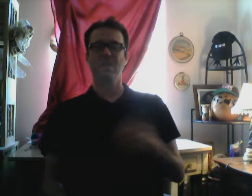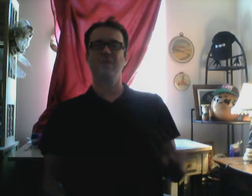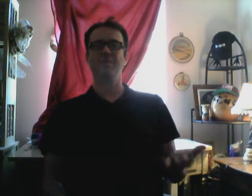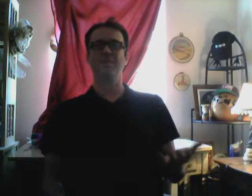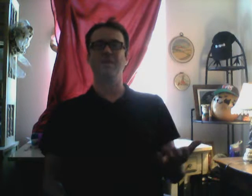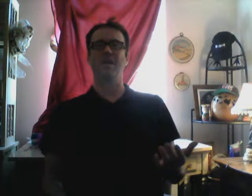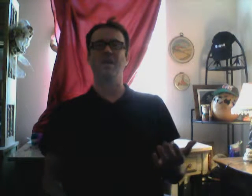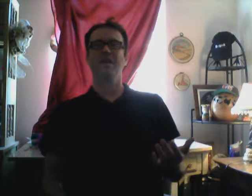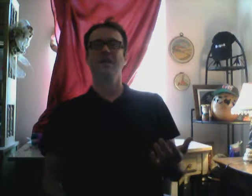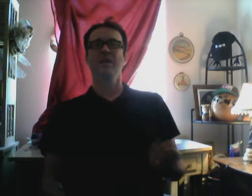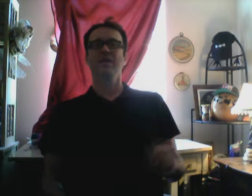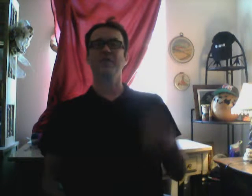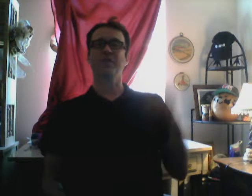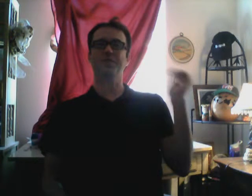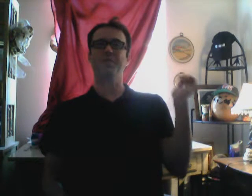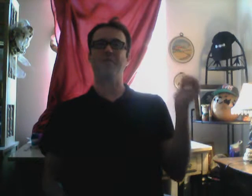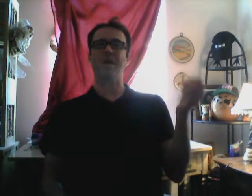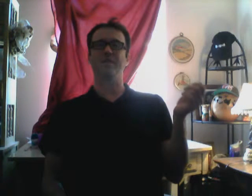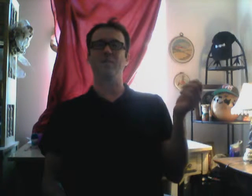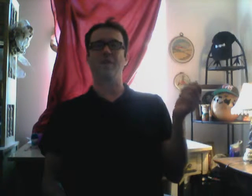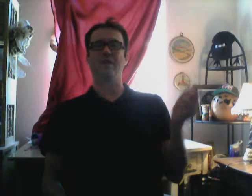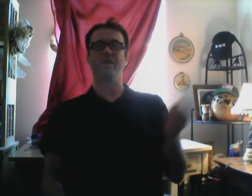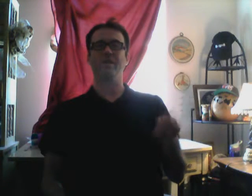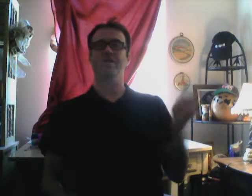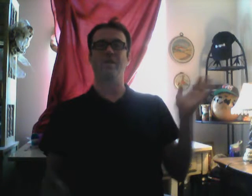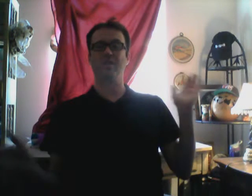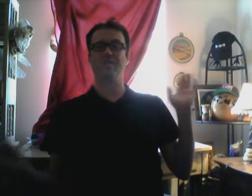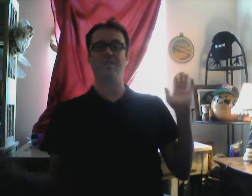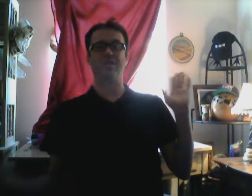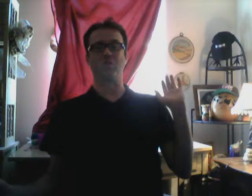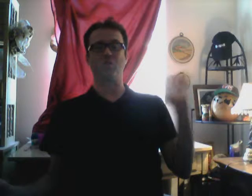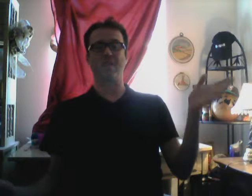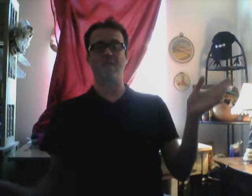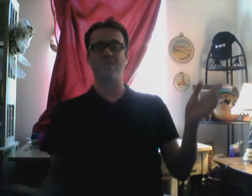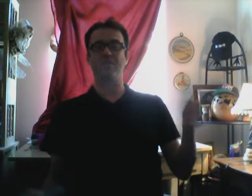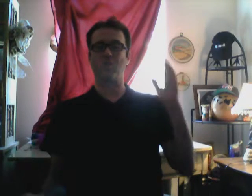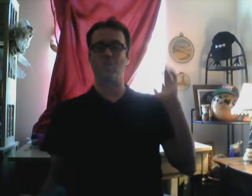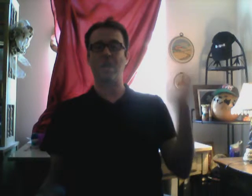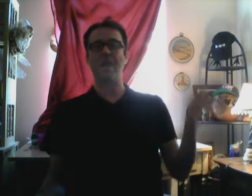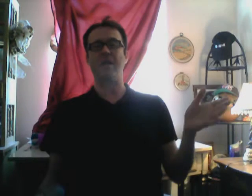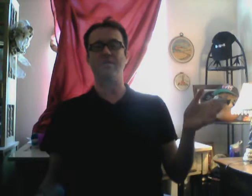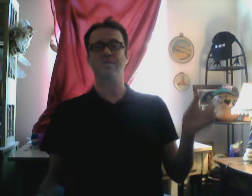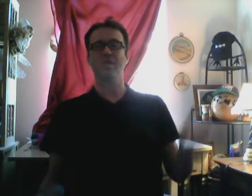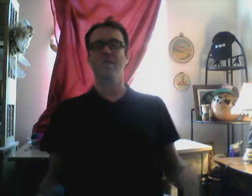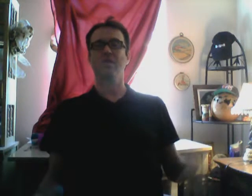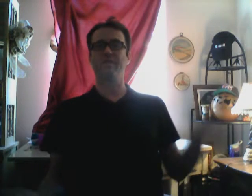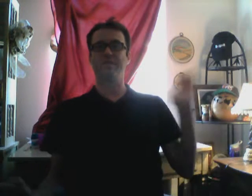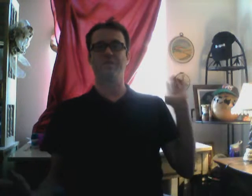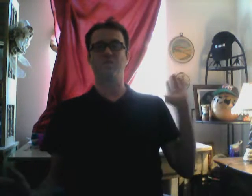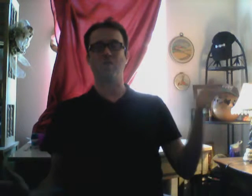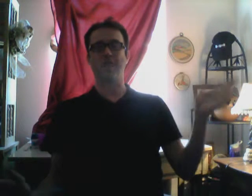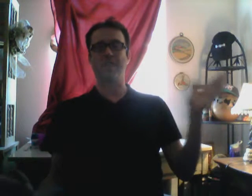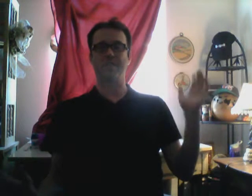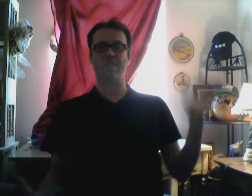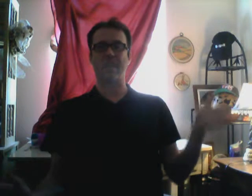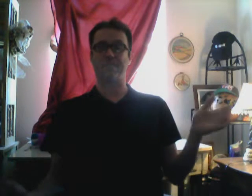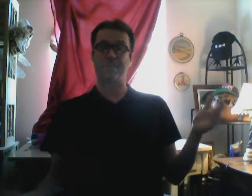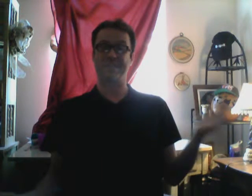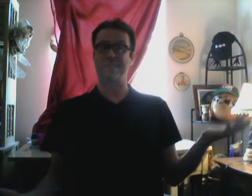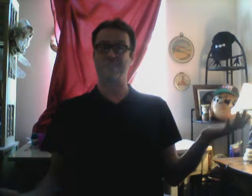It would be like, you stole somebody's wallet, you started living this grand, you stole their house, you're living this grand life, but it's not